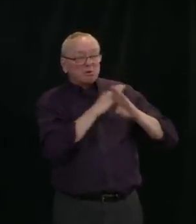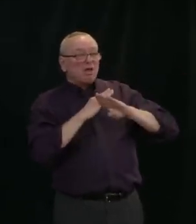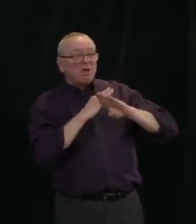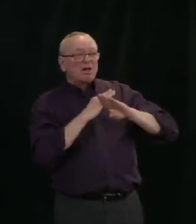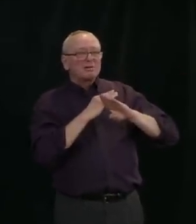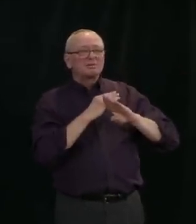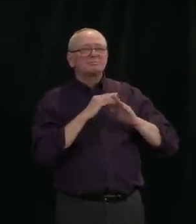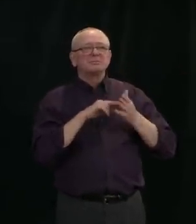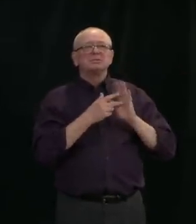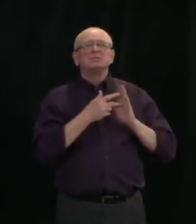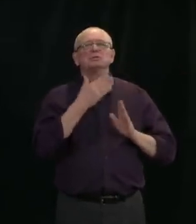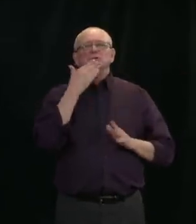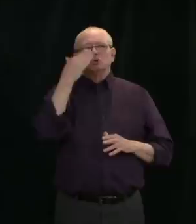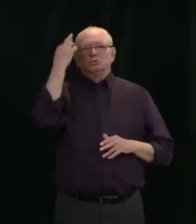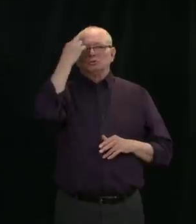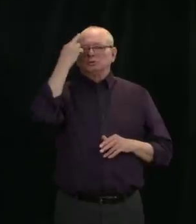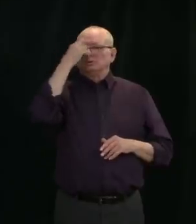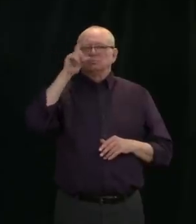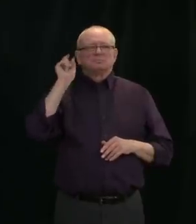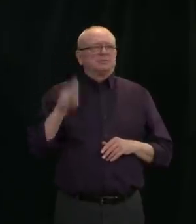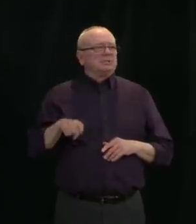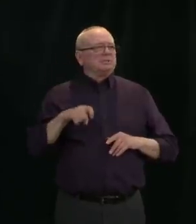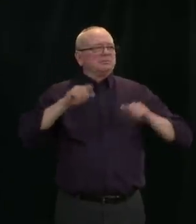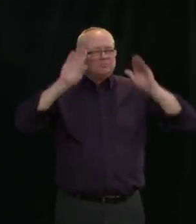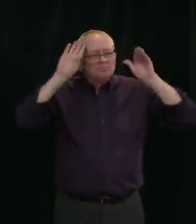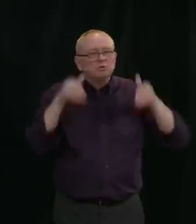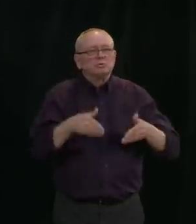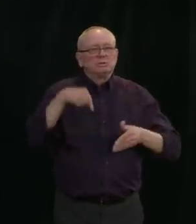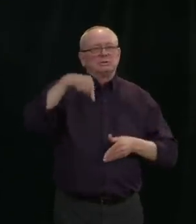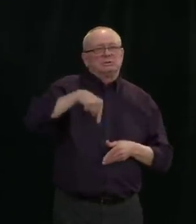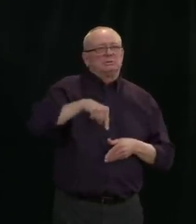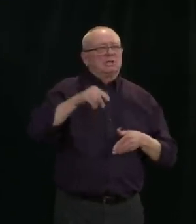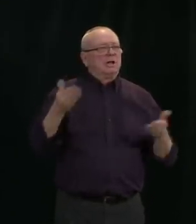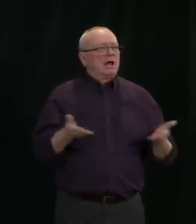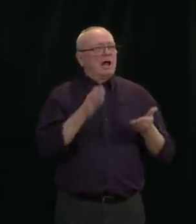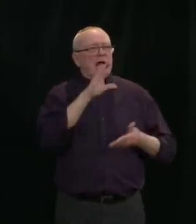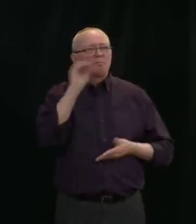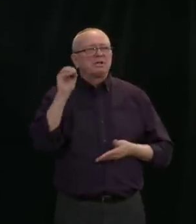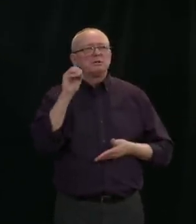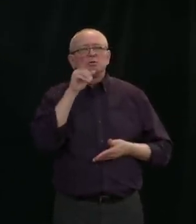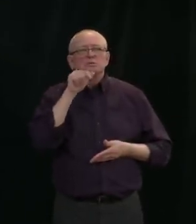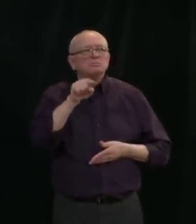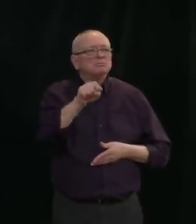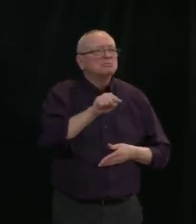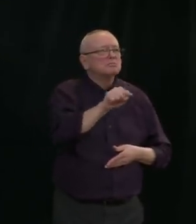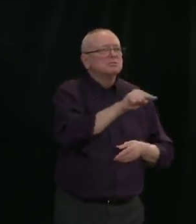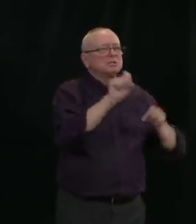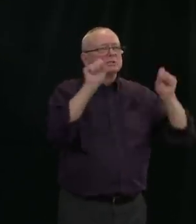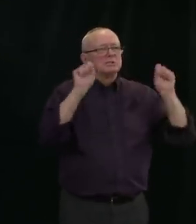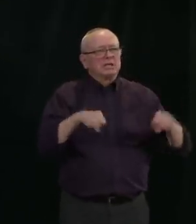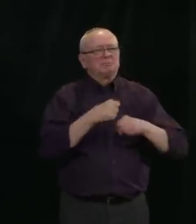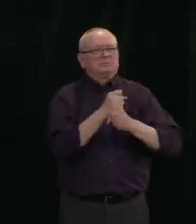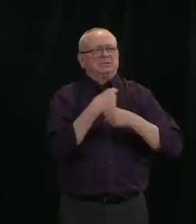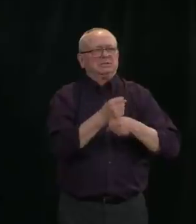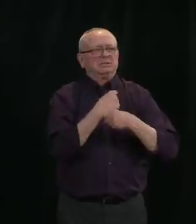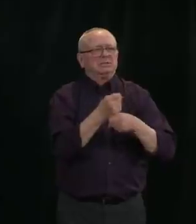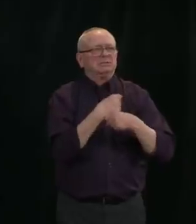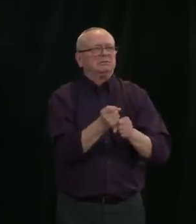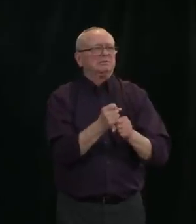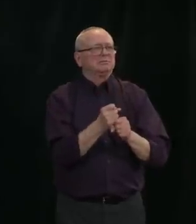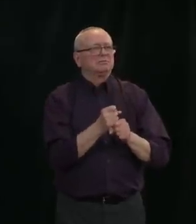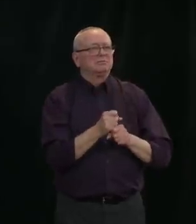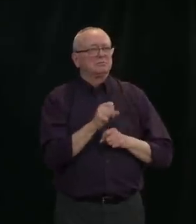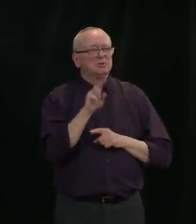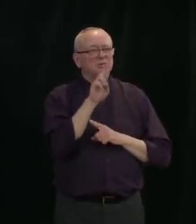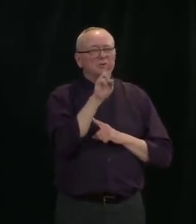we can't even count on our closest friend and ally to be a supplier. That's one of the reasons why we've launched the bits and